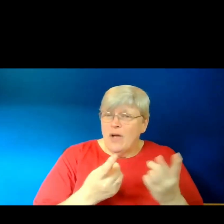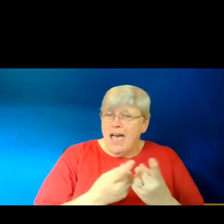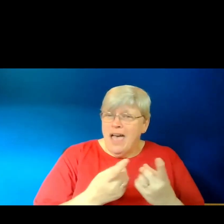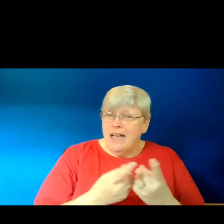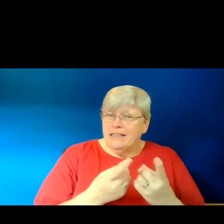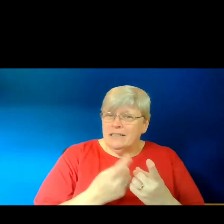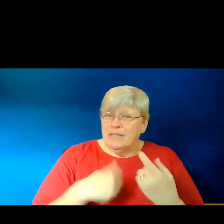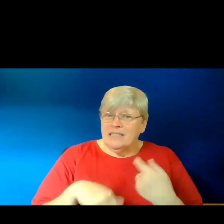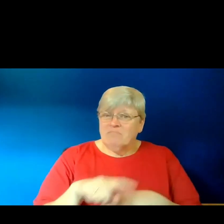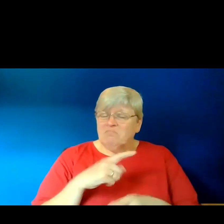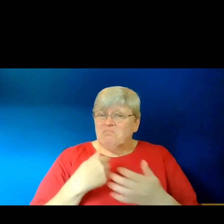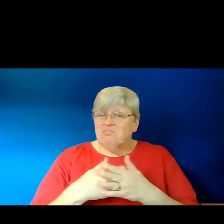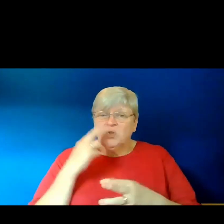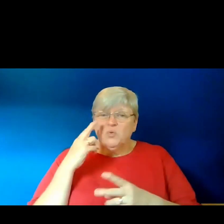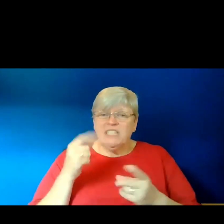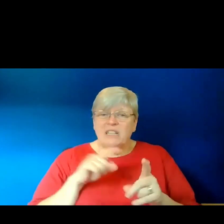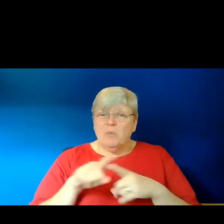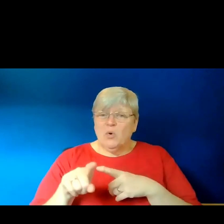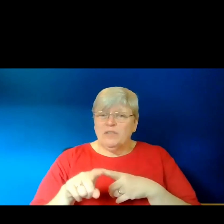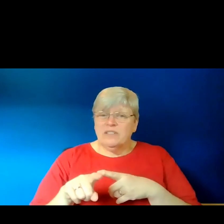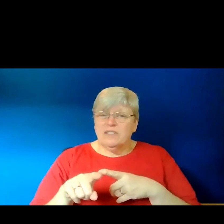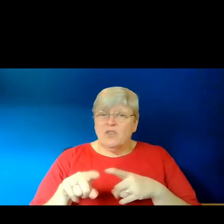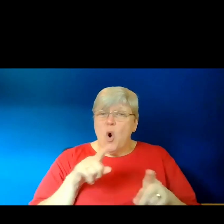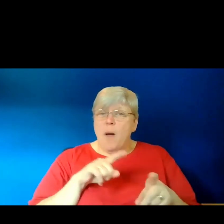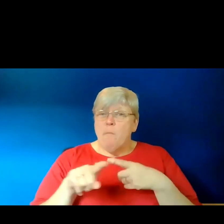would they notice the most or be most drawn to?